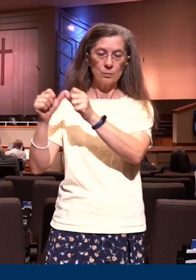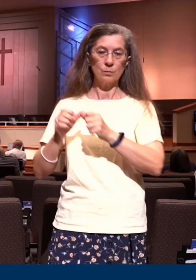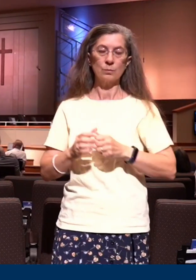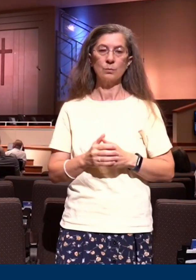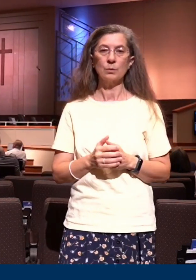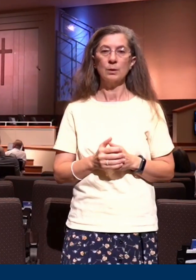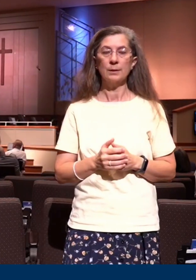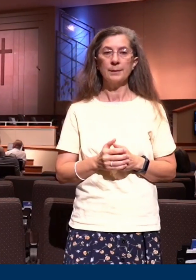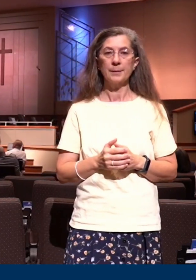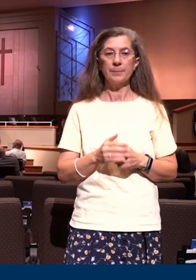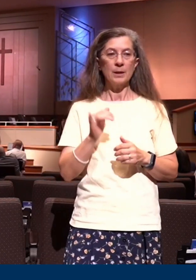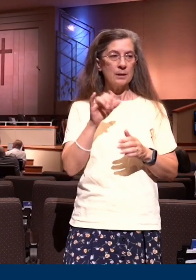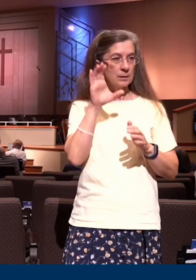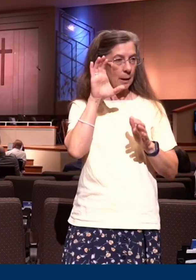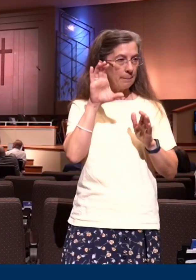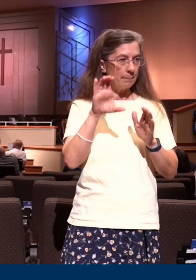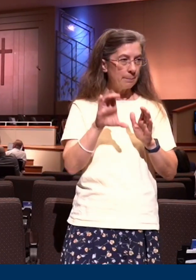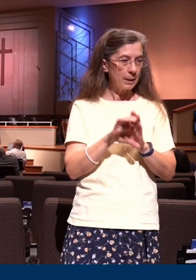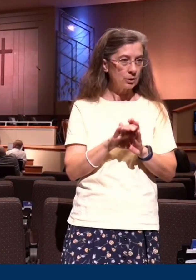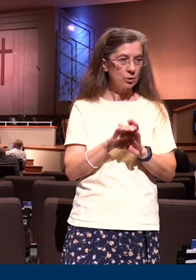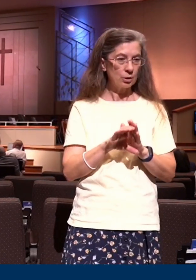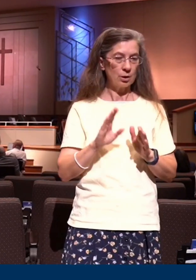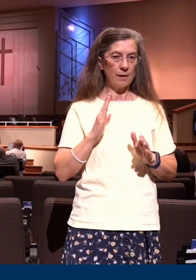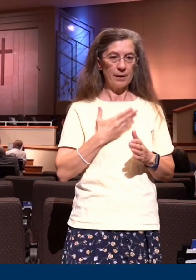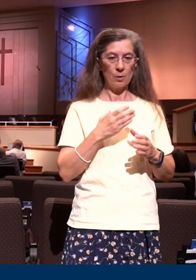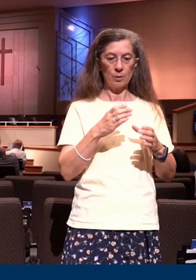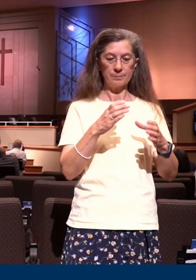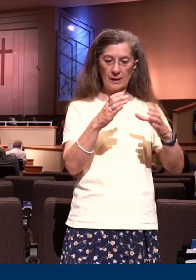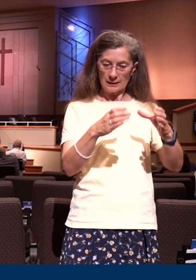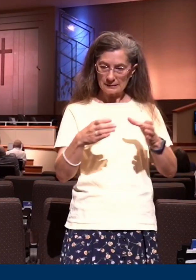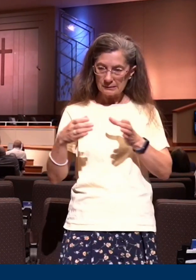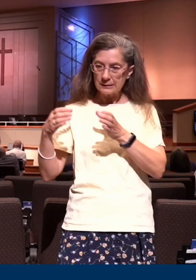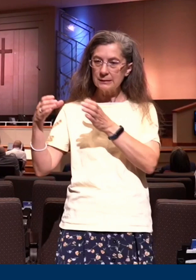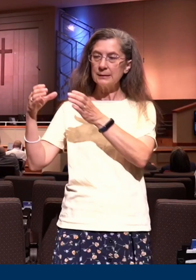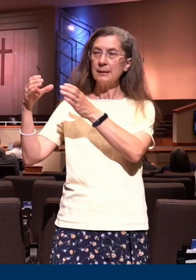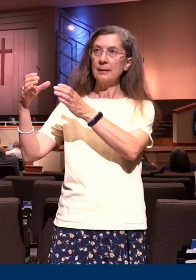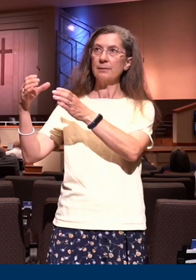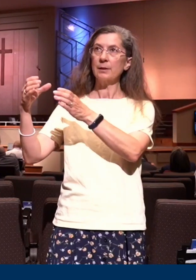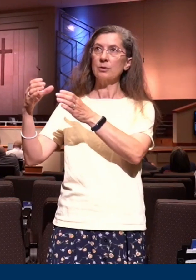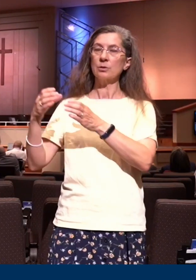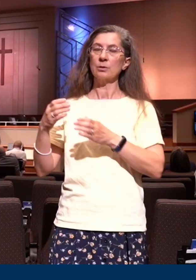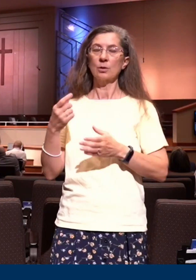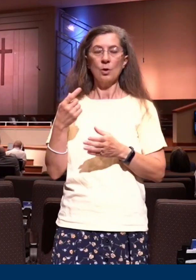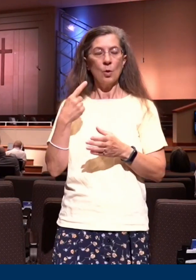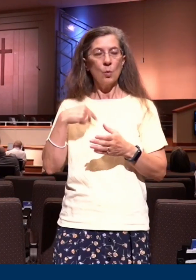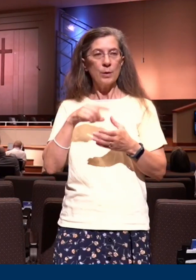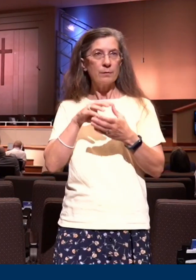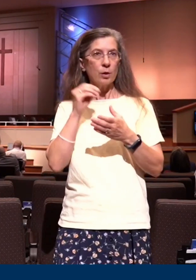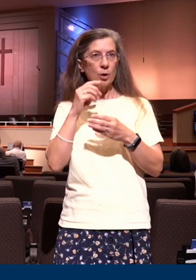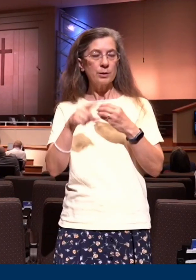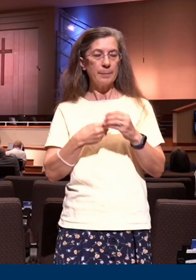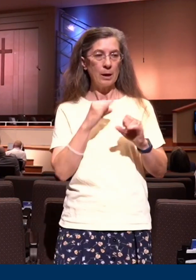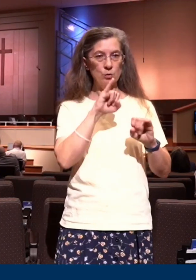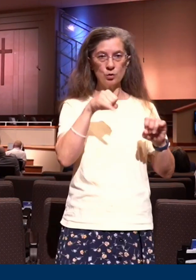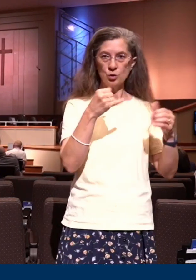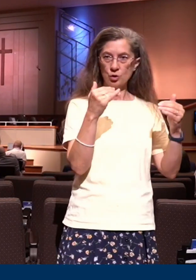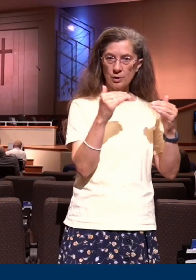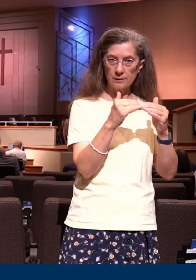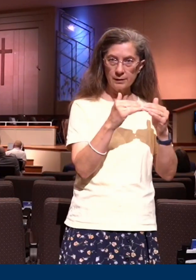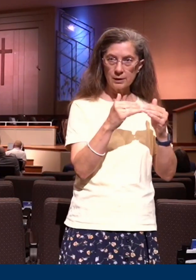this is a picture then of our sanctification. And we've been learning some of these terms. Justification. And now we come